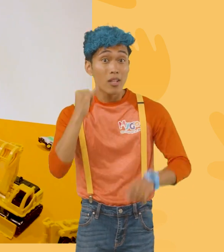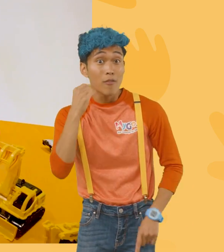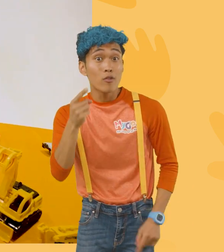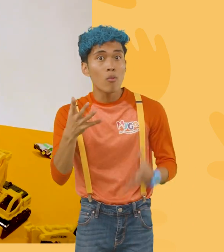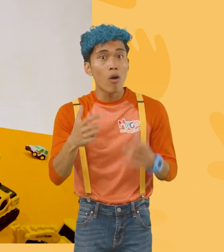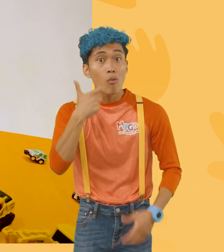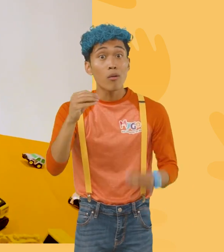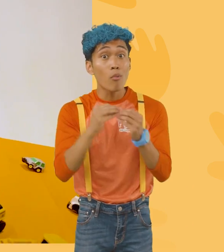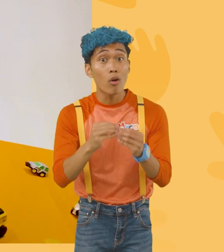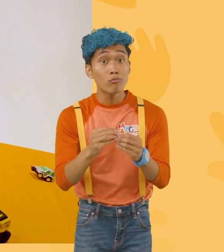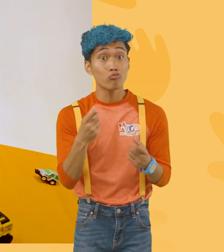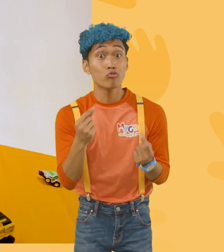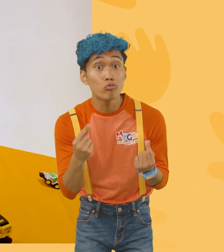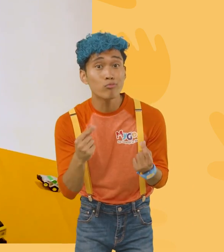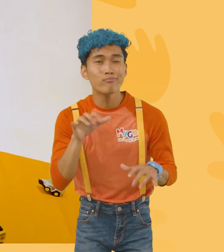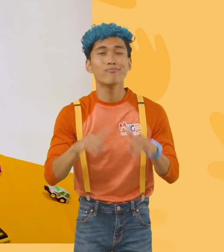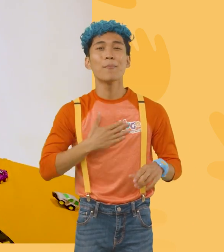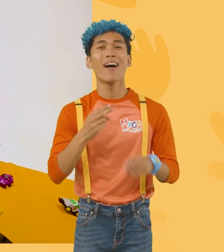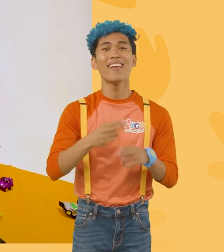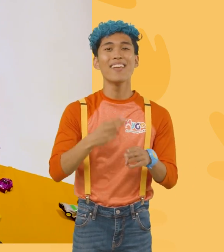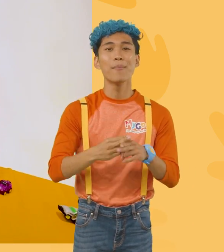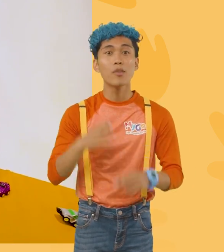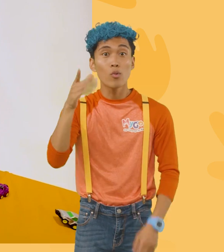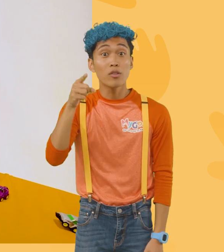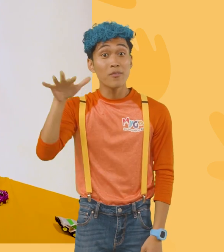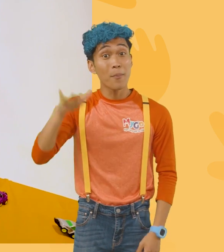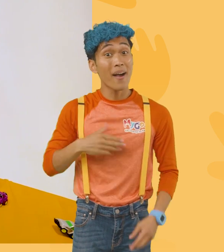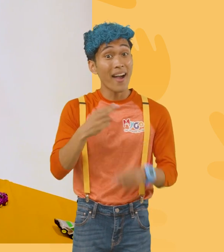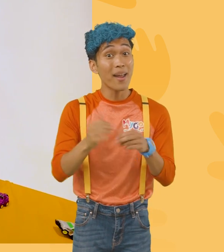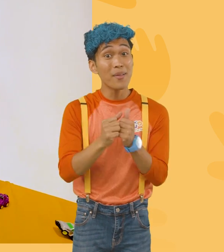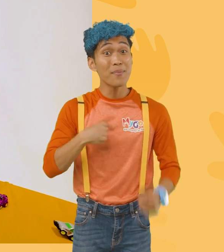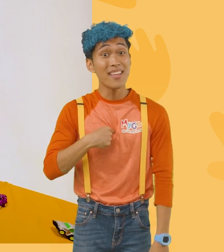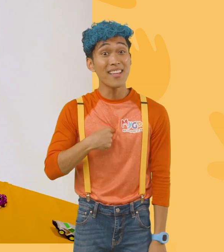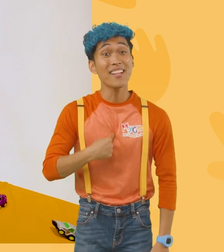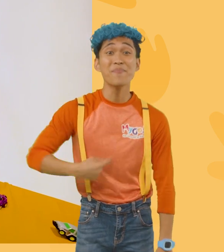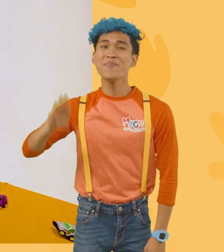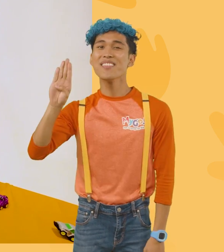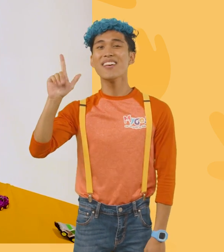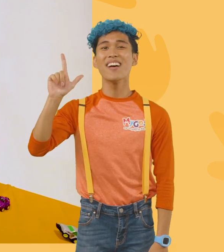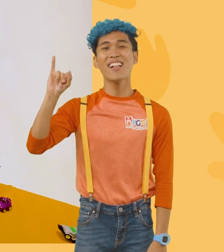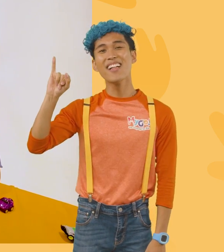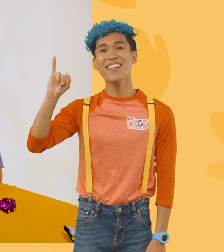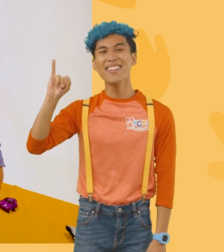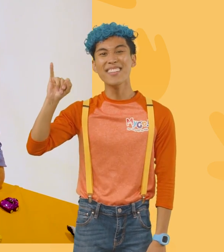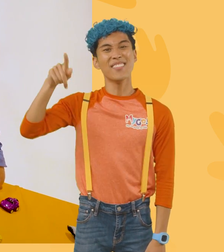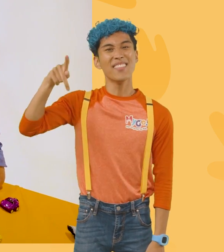more of my videos, all you have to do is search for my name, will you spell my name with me, B-L-I-P-P